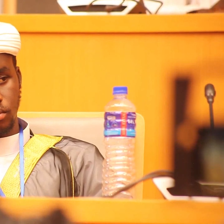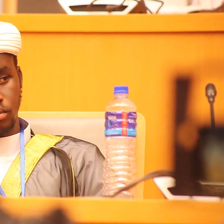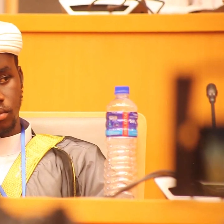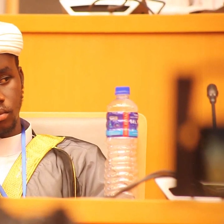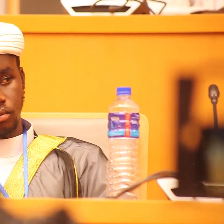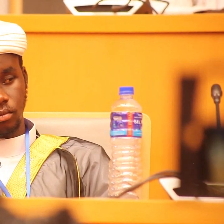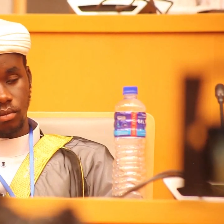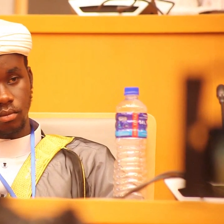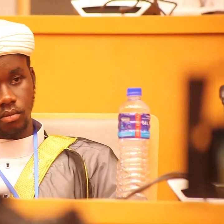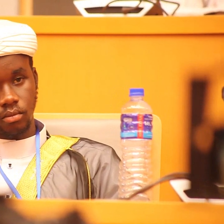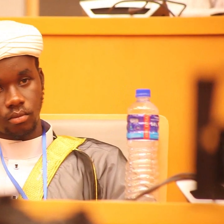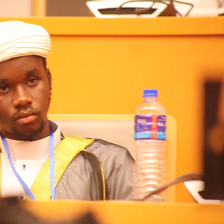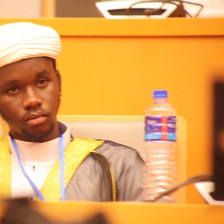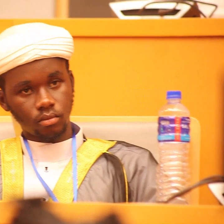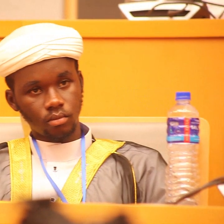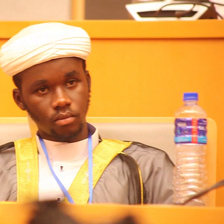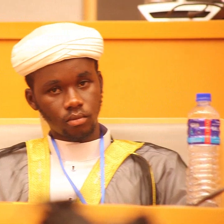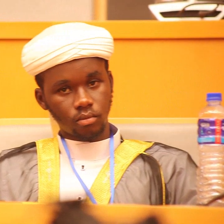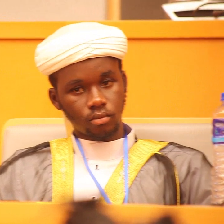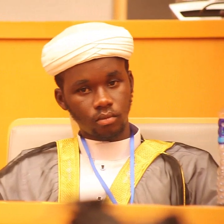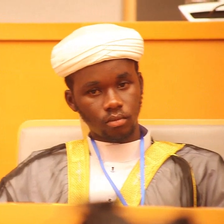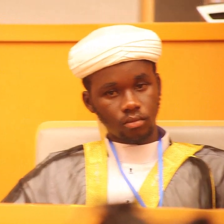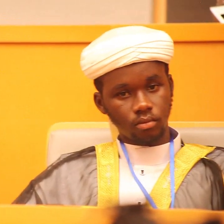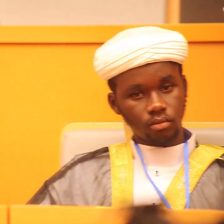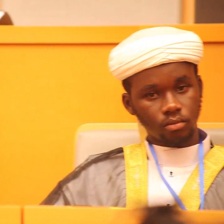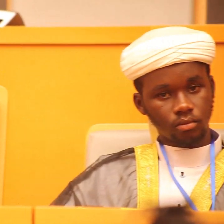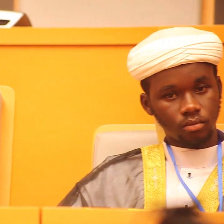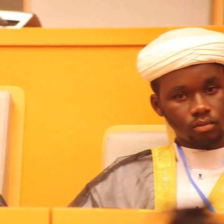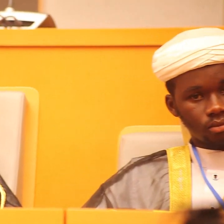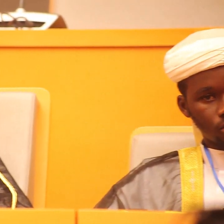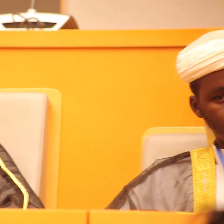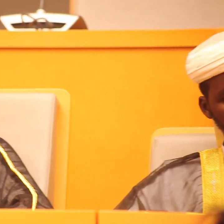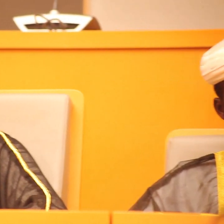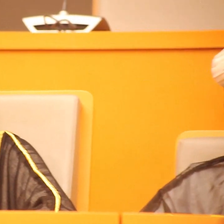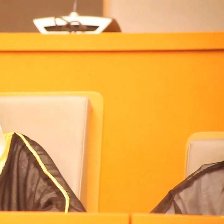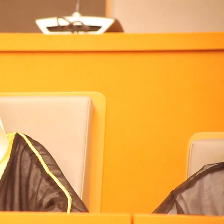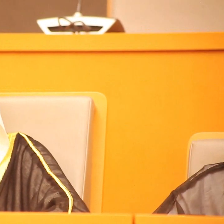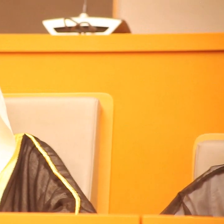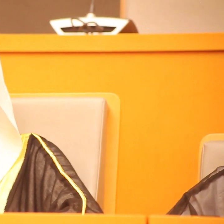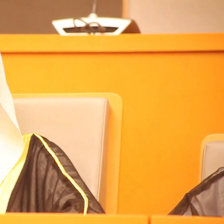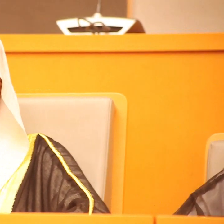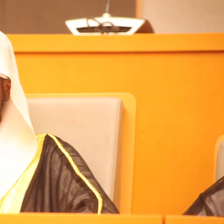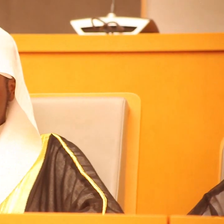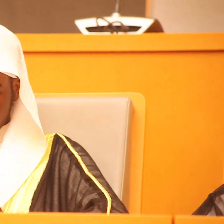one of their description is that they are always kind to the non muslims